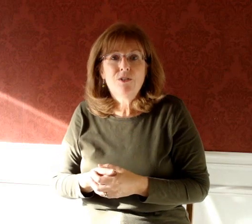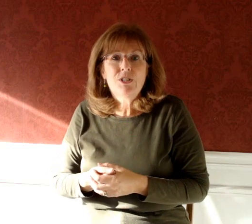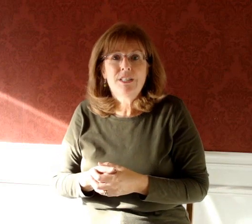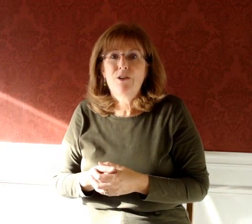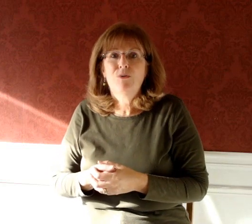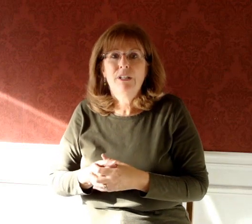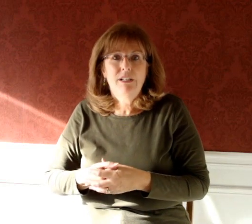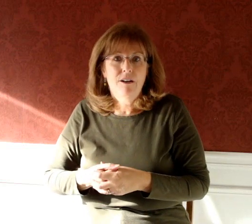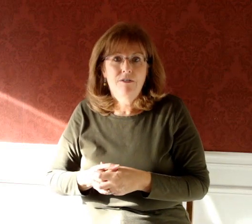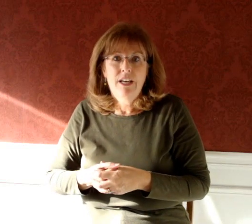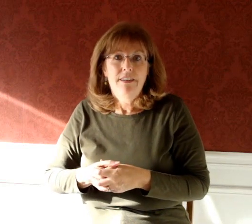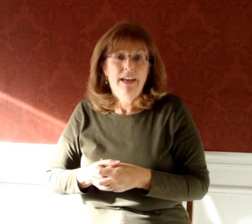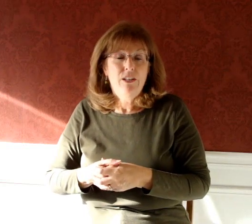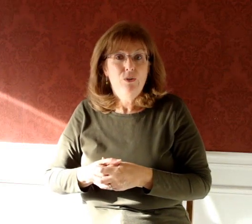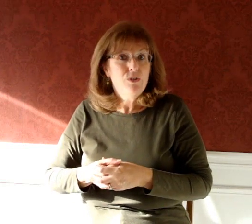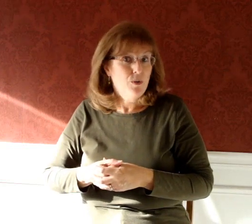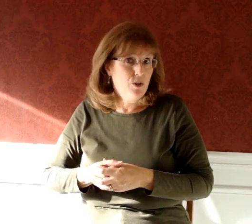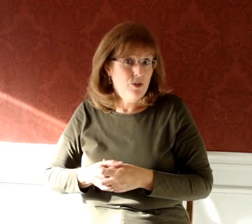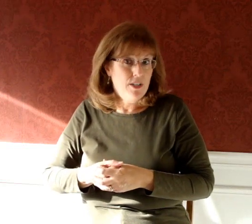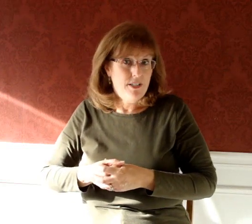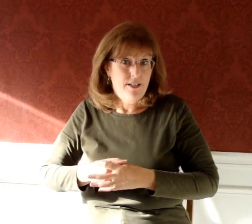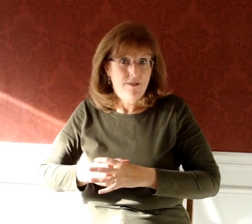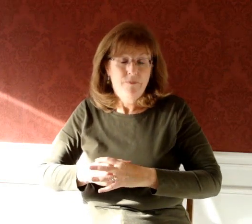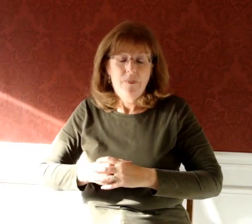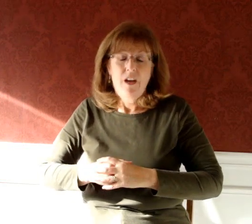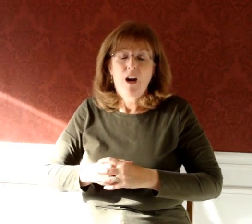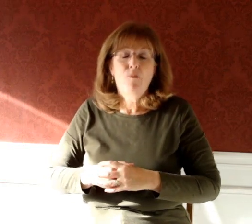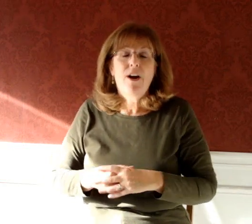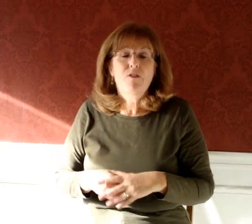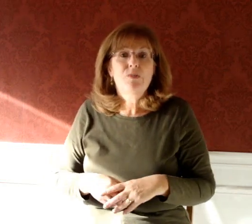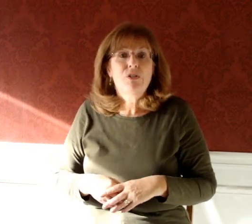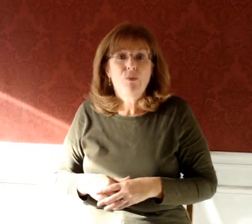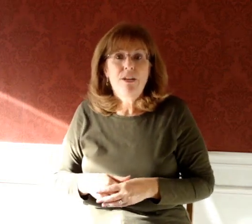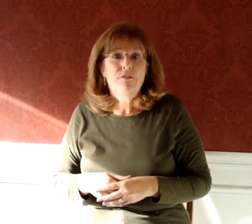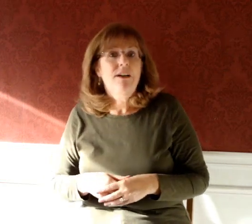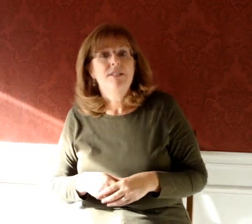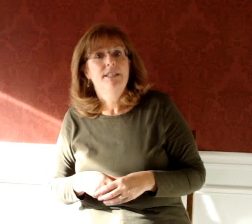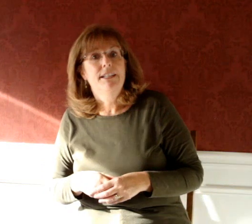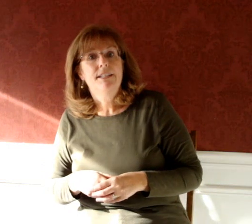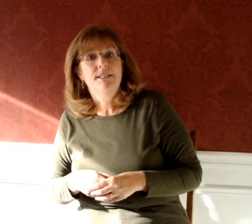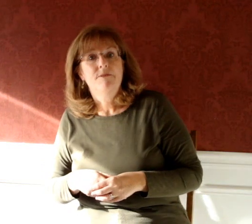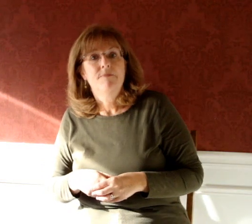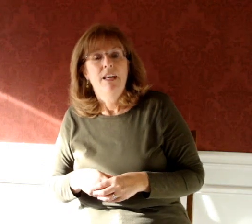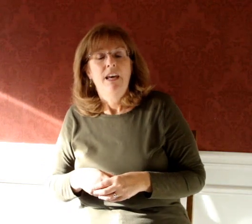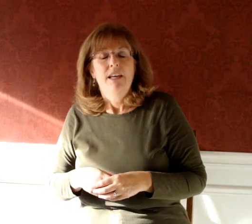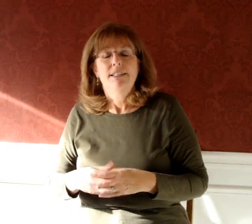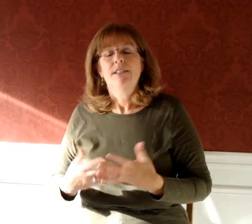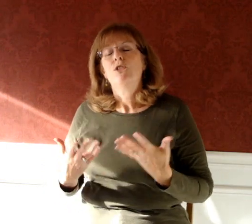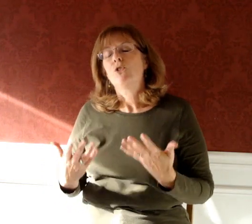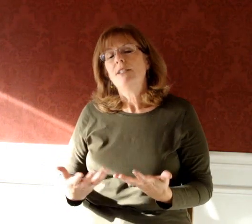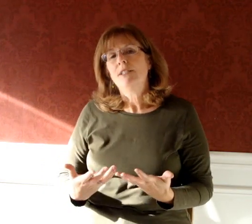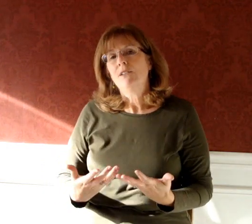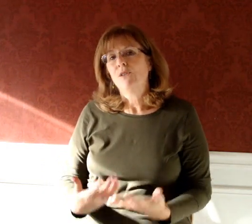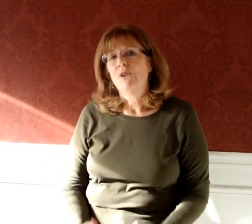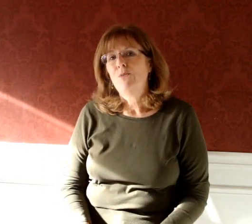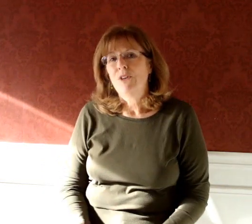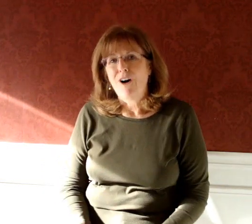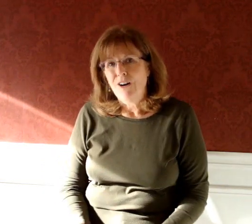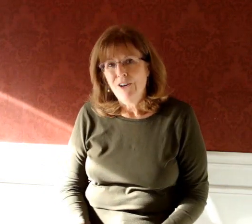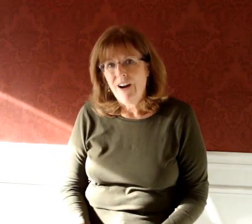verses I really love that use the word trust in it are Proverbs 3, 5, and 6. It says, Trust in the Lord with all your